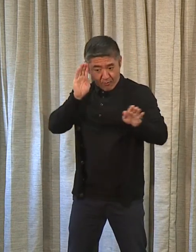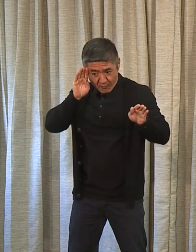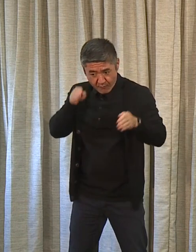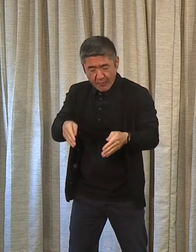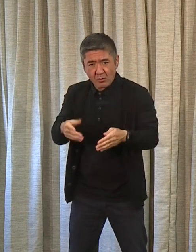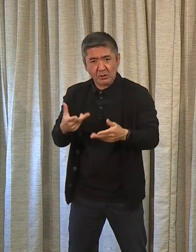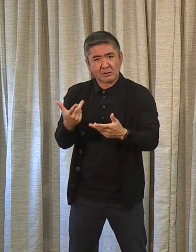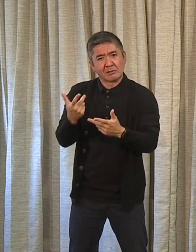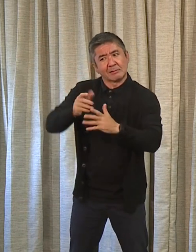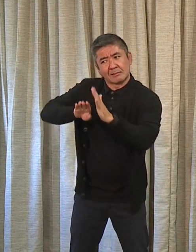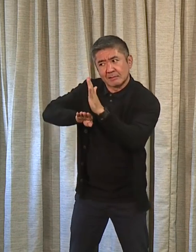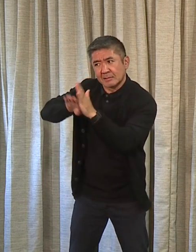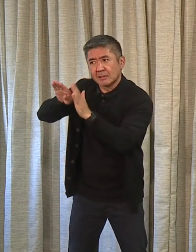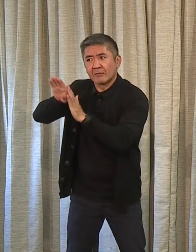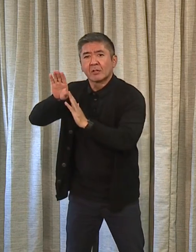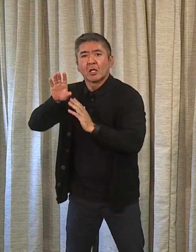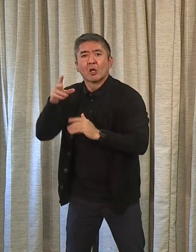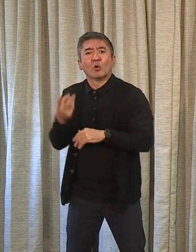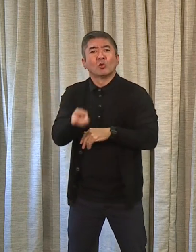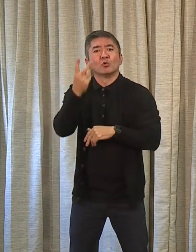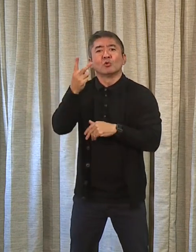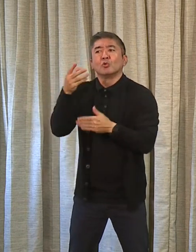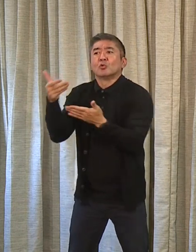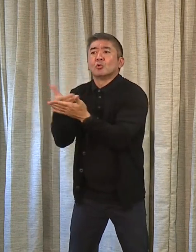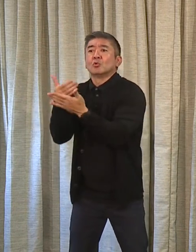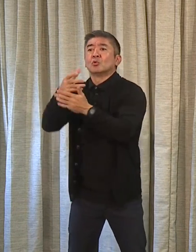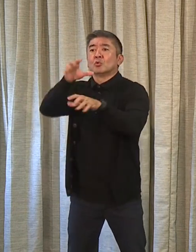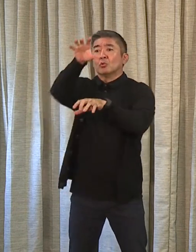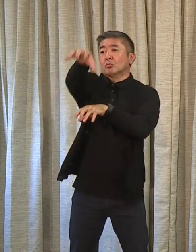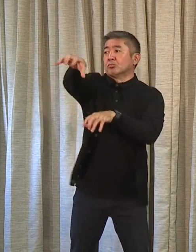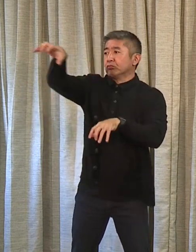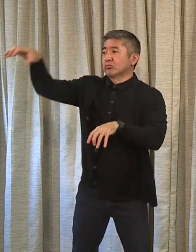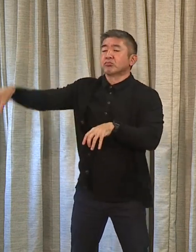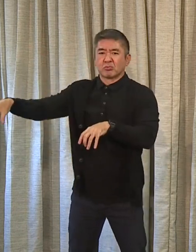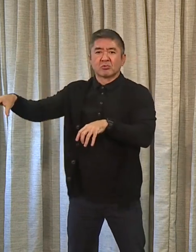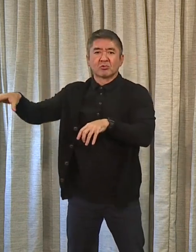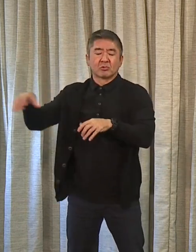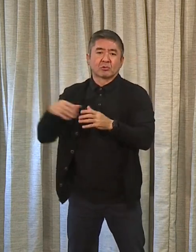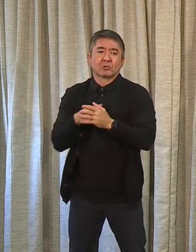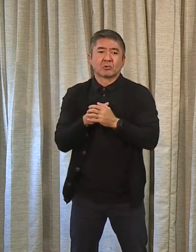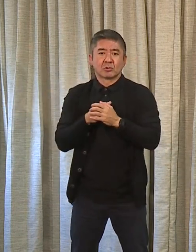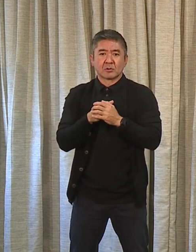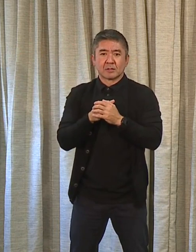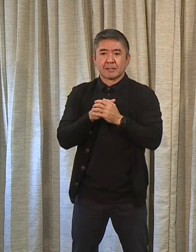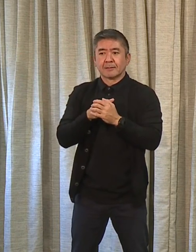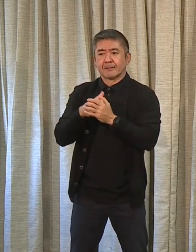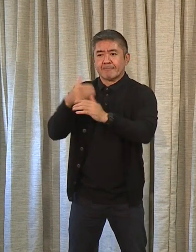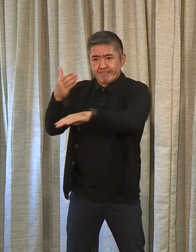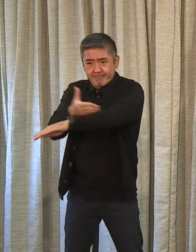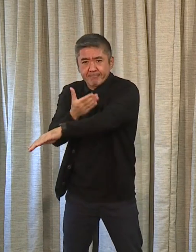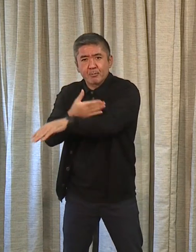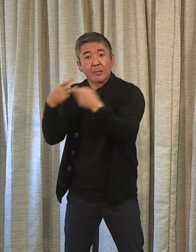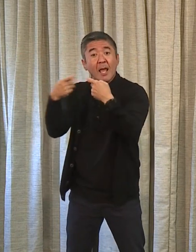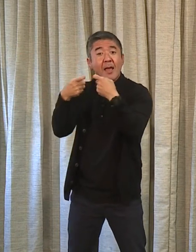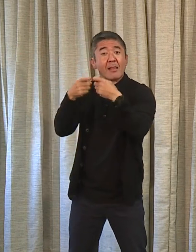redevelopment of two equipment sites, mainly upgrading the electrical system, the roof,